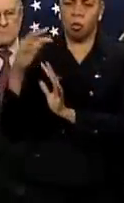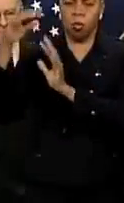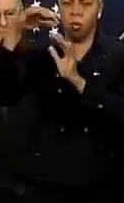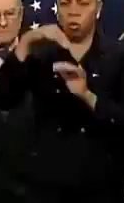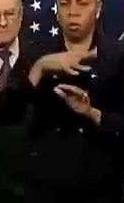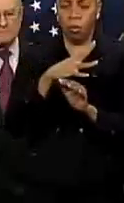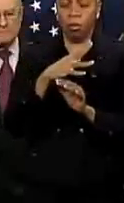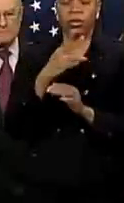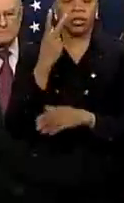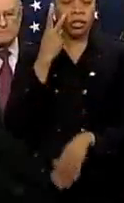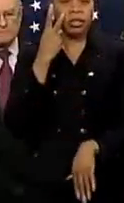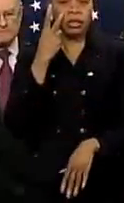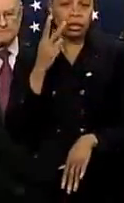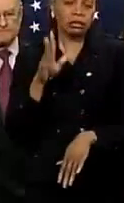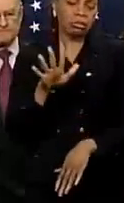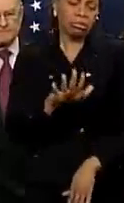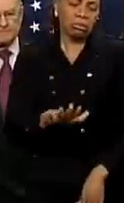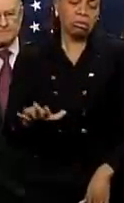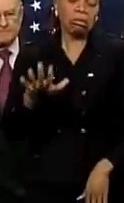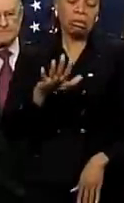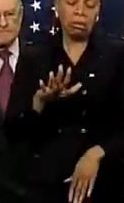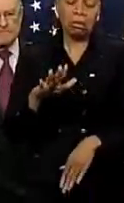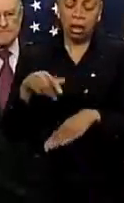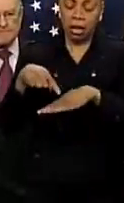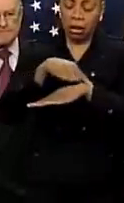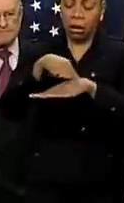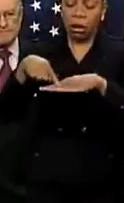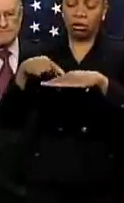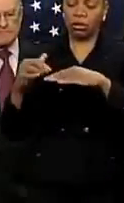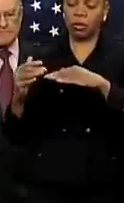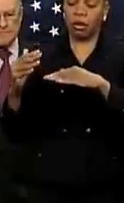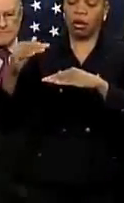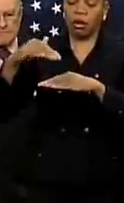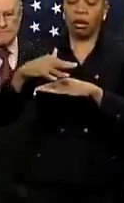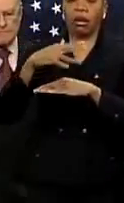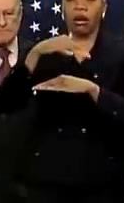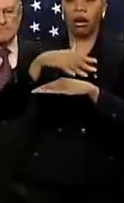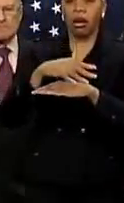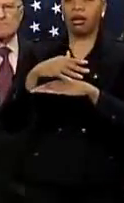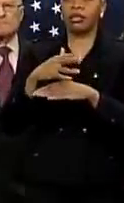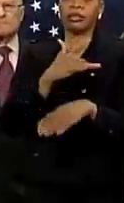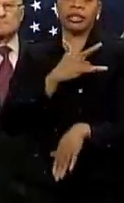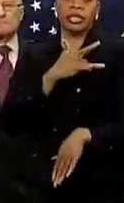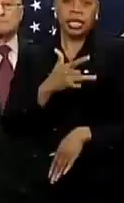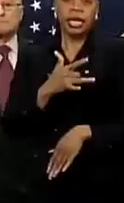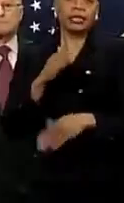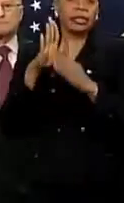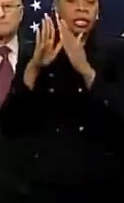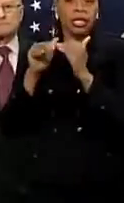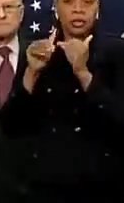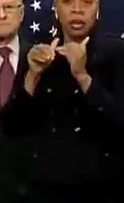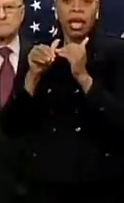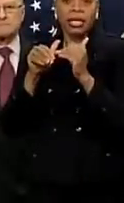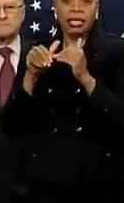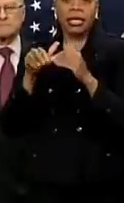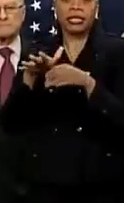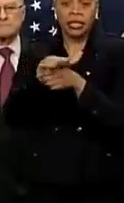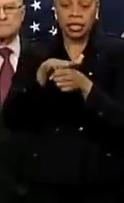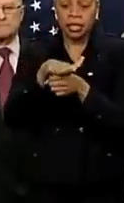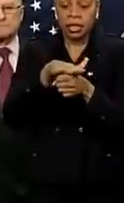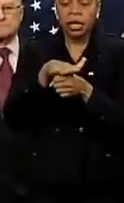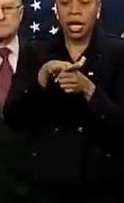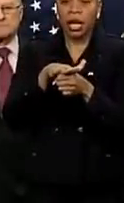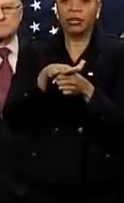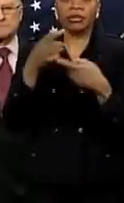some moderate coastal flooding this evening. It's likely to reduce the kind of coastal flooding that can be expected in these areas during such